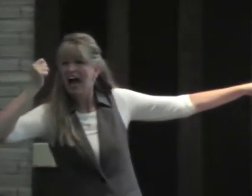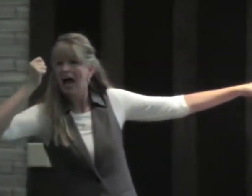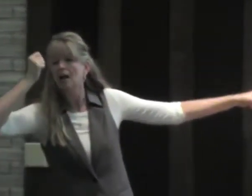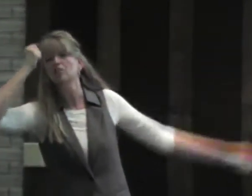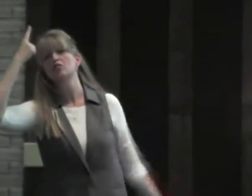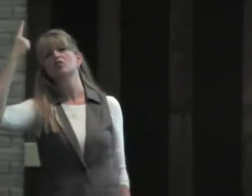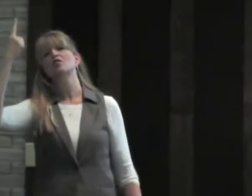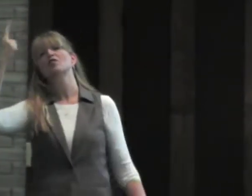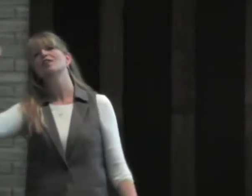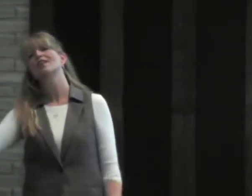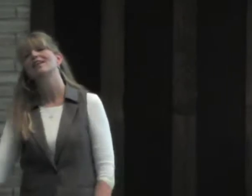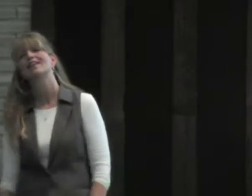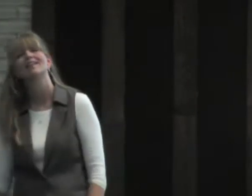He understood.